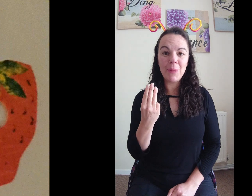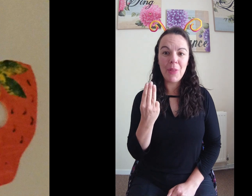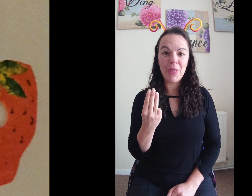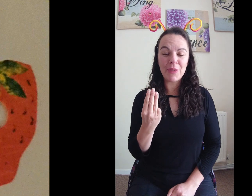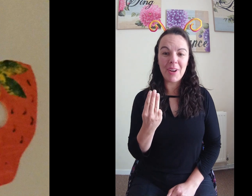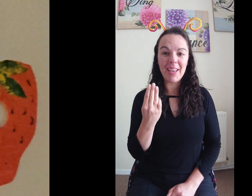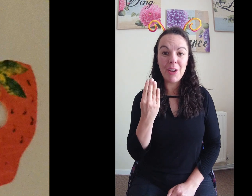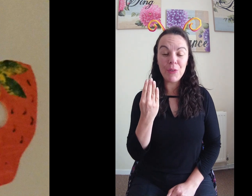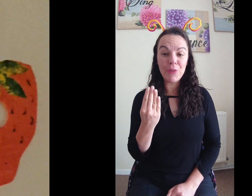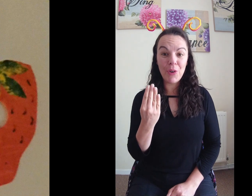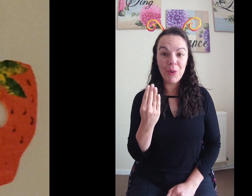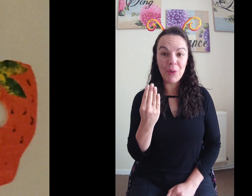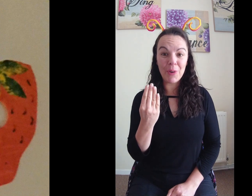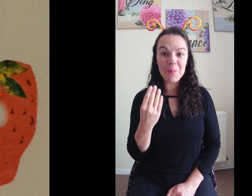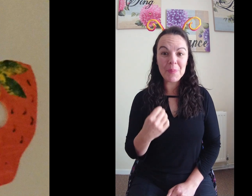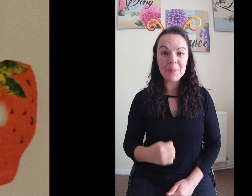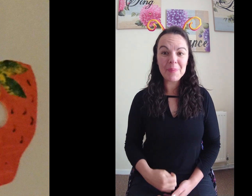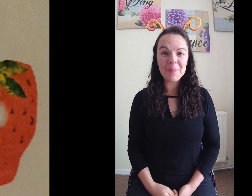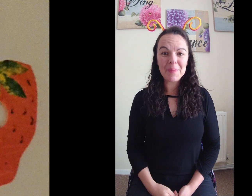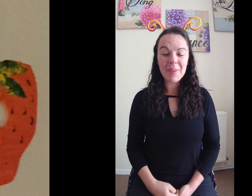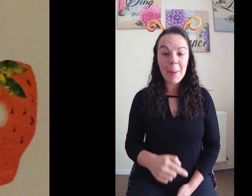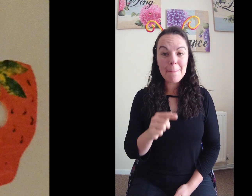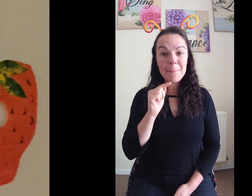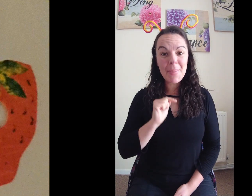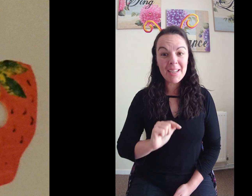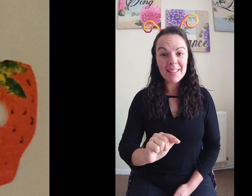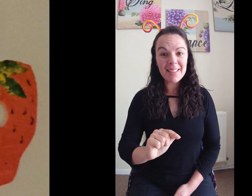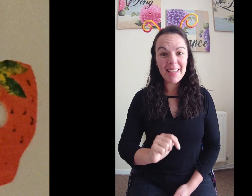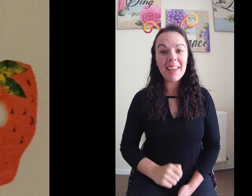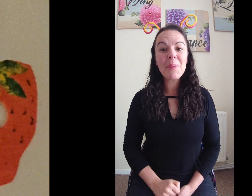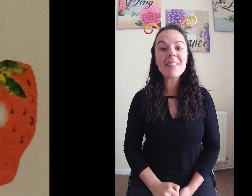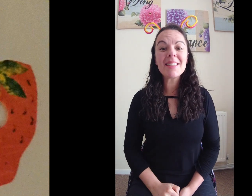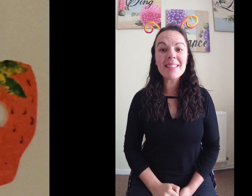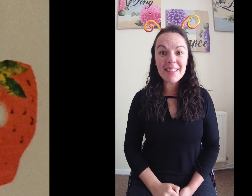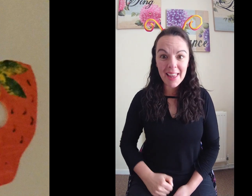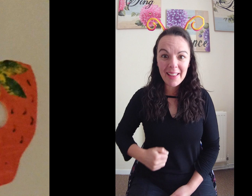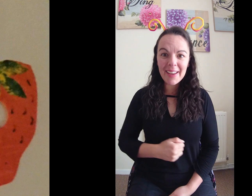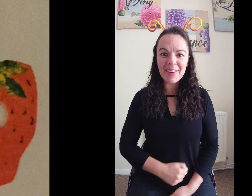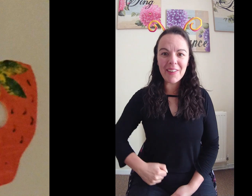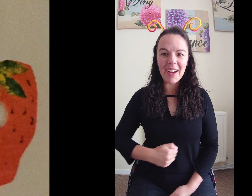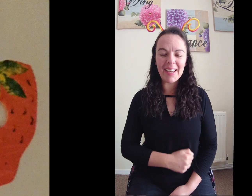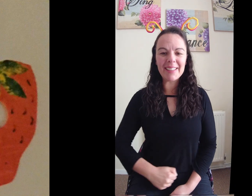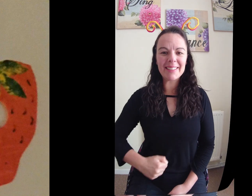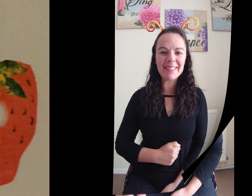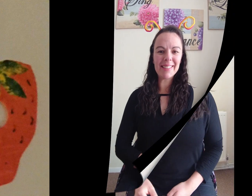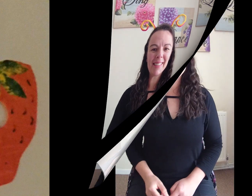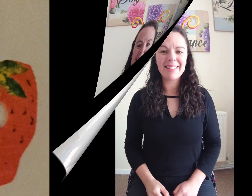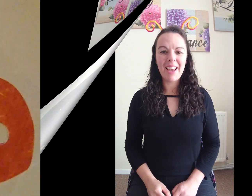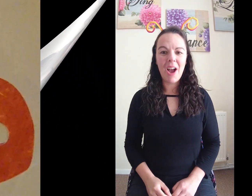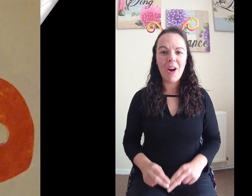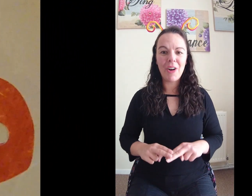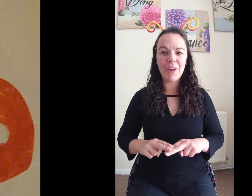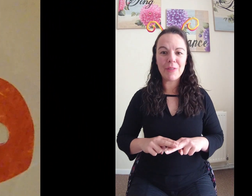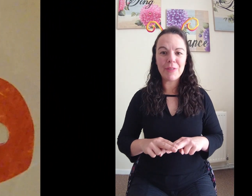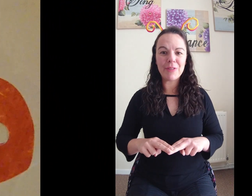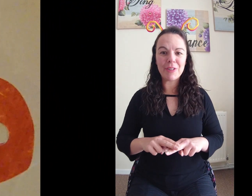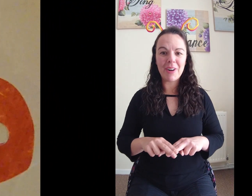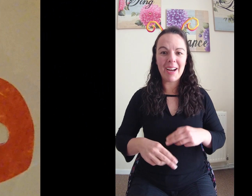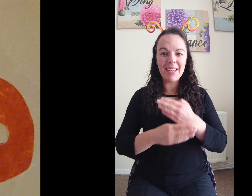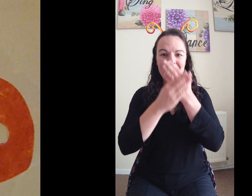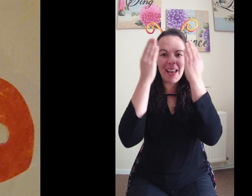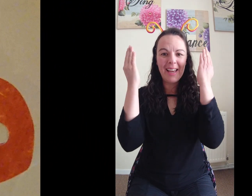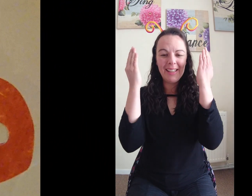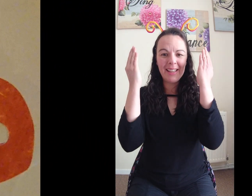Two! Three! Four! Four! But he was still hungry. On